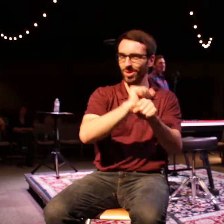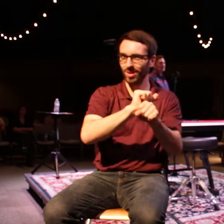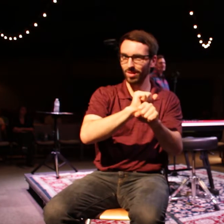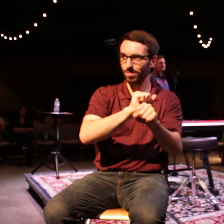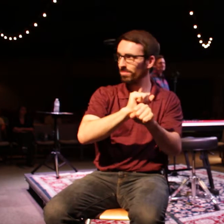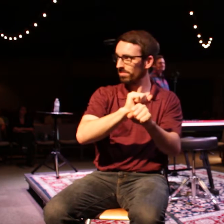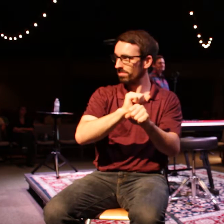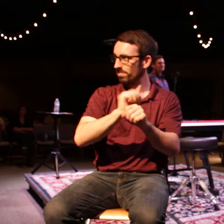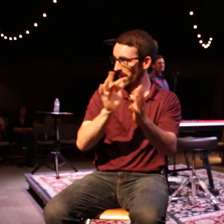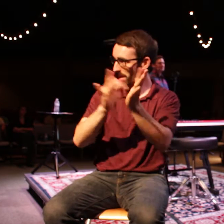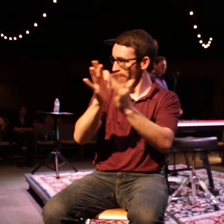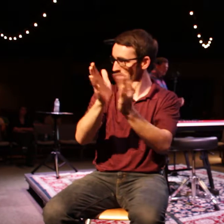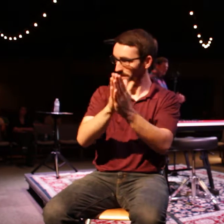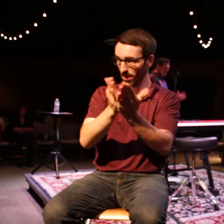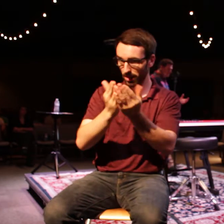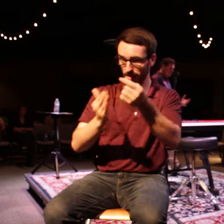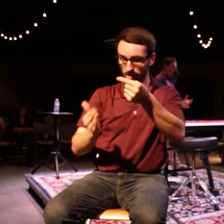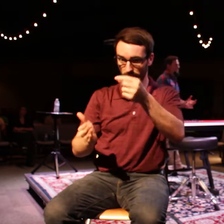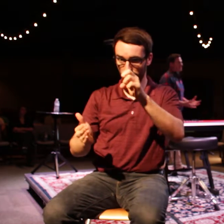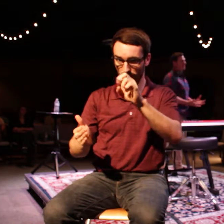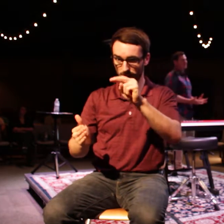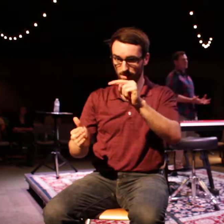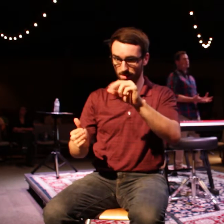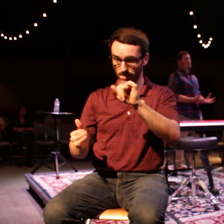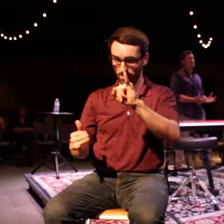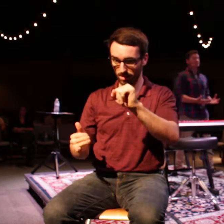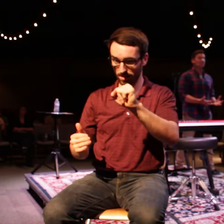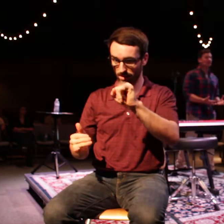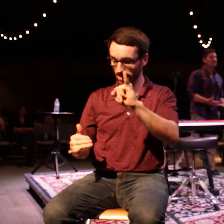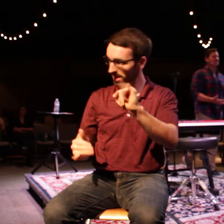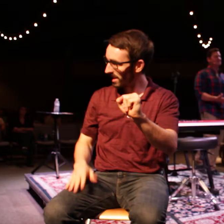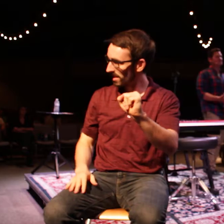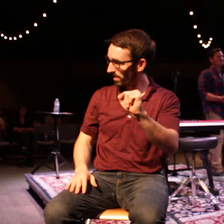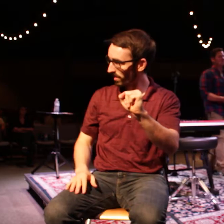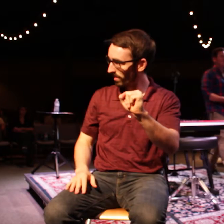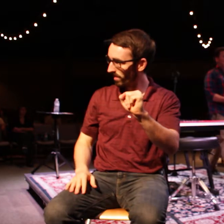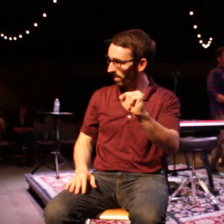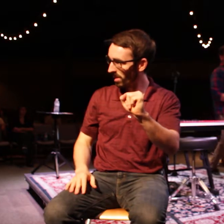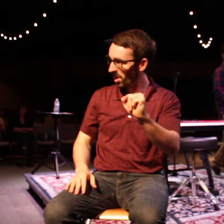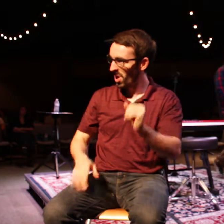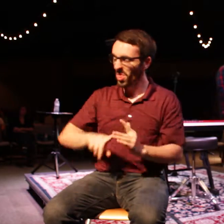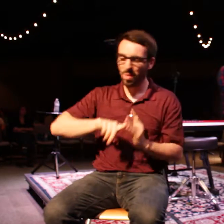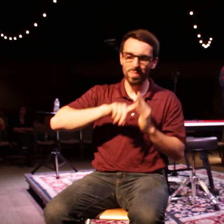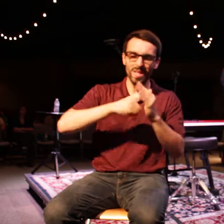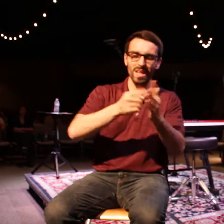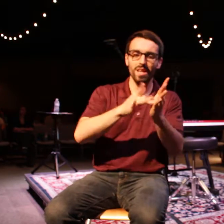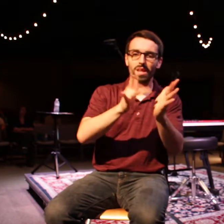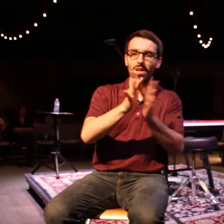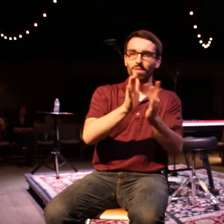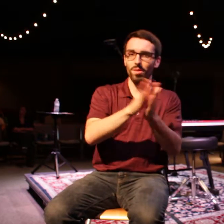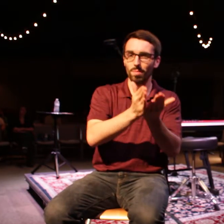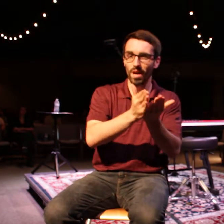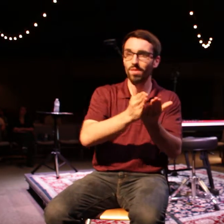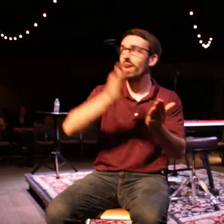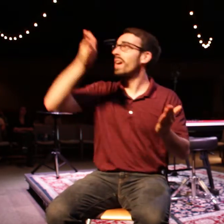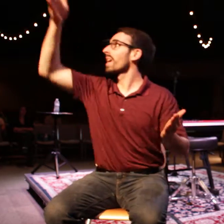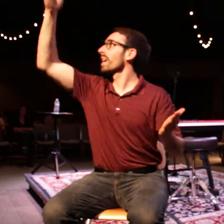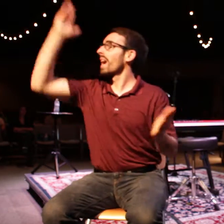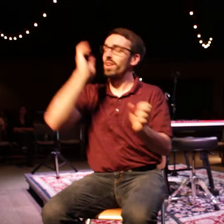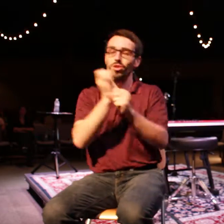about it. If you go to the very beginning of the Bible to the creation story in Genesis, God creates Adam and Eve and places them in the Garden of